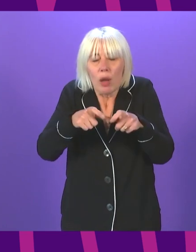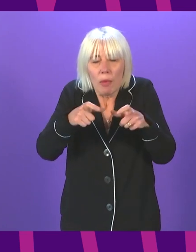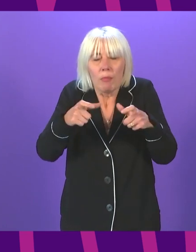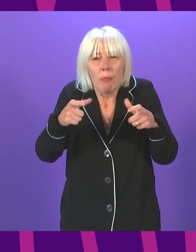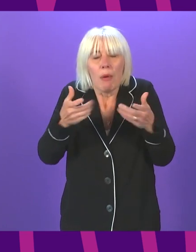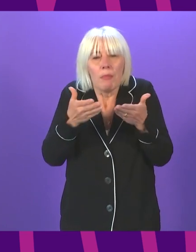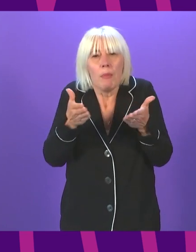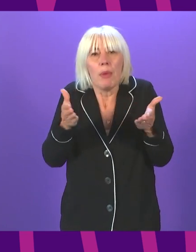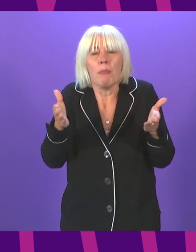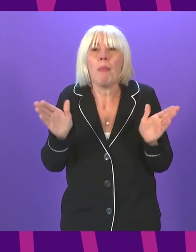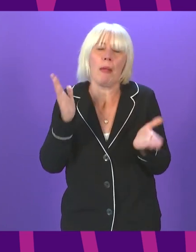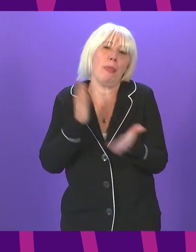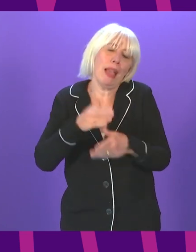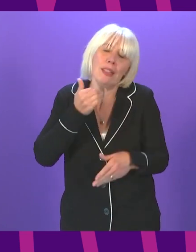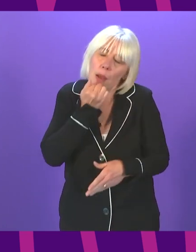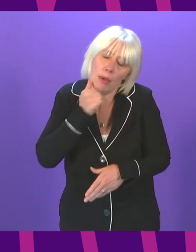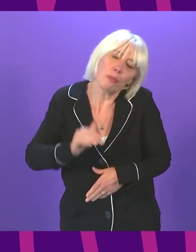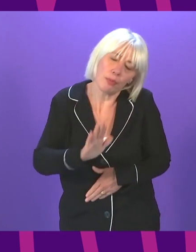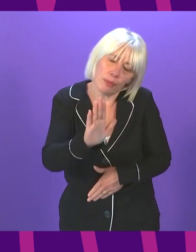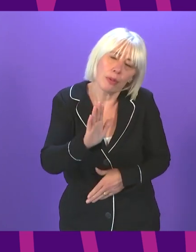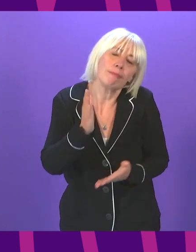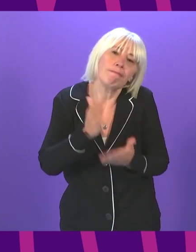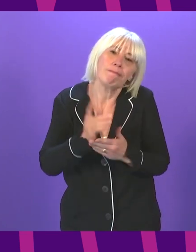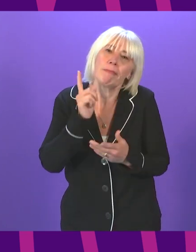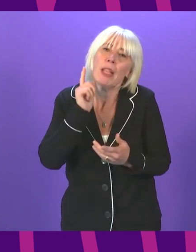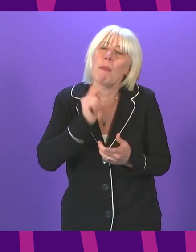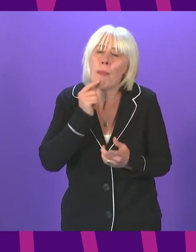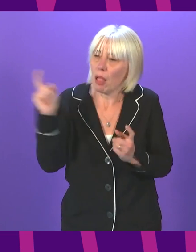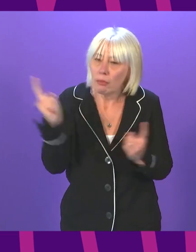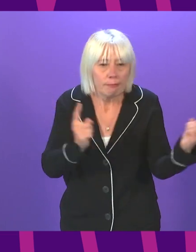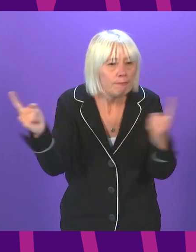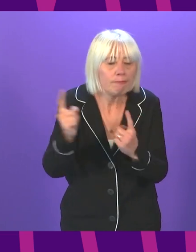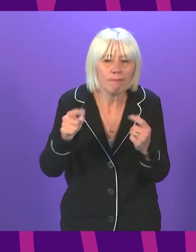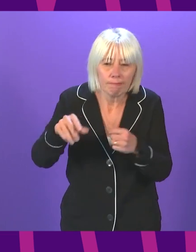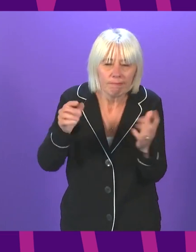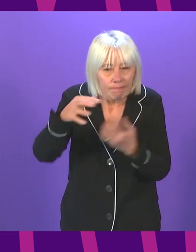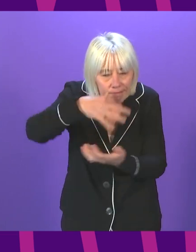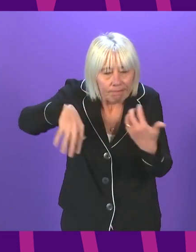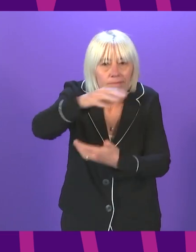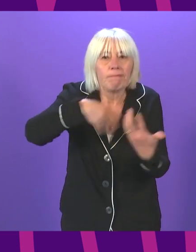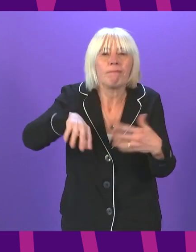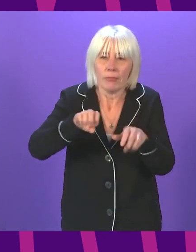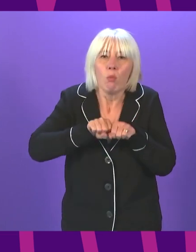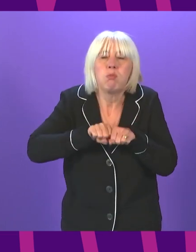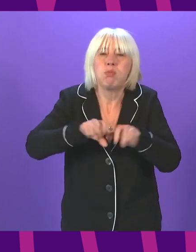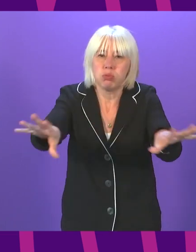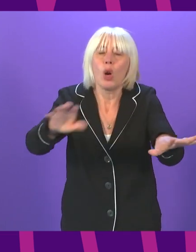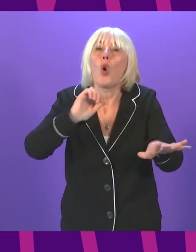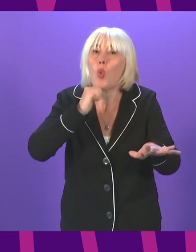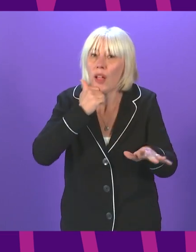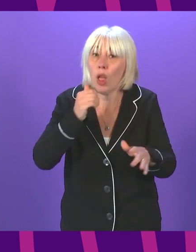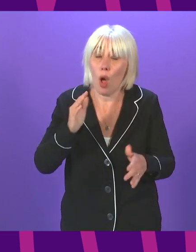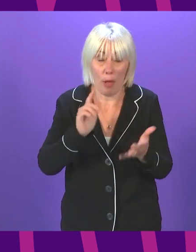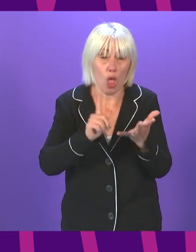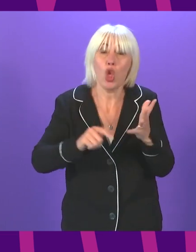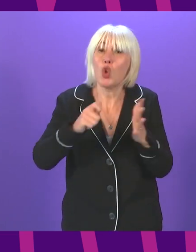highly infectious virus. So, people mix more together, it will take the opportunity to spread, and indeed cases are rising across all of